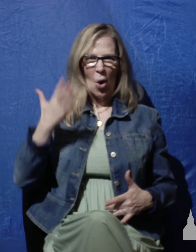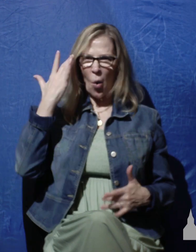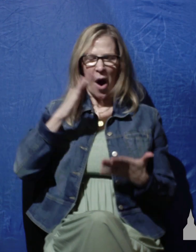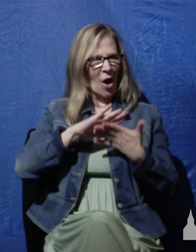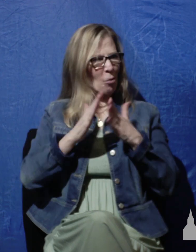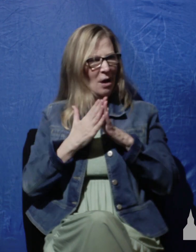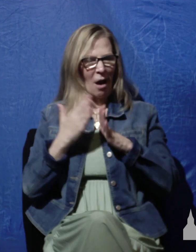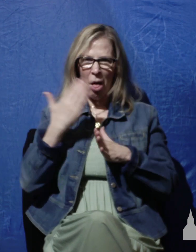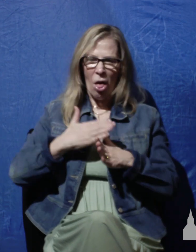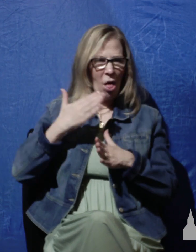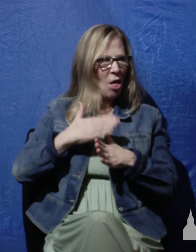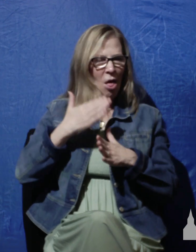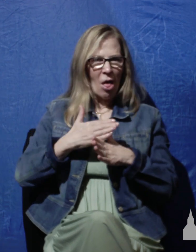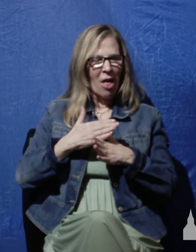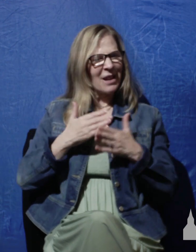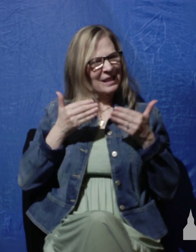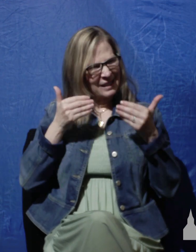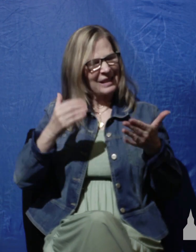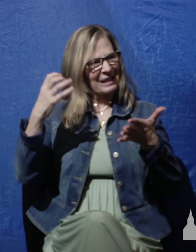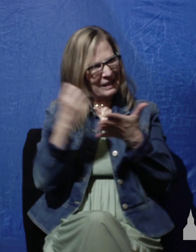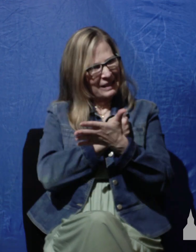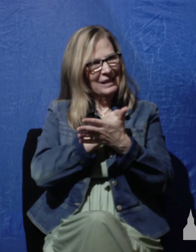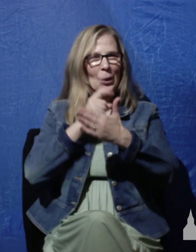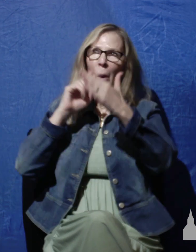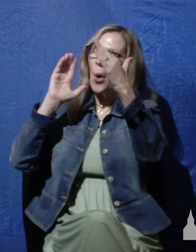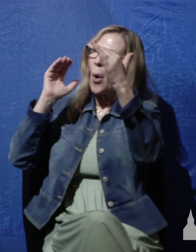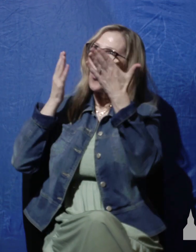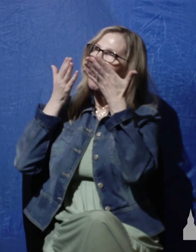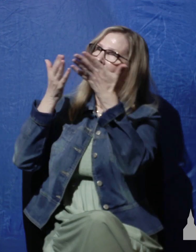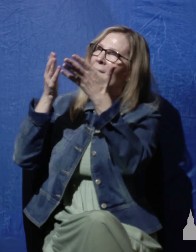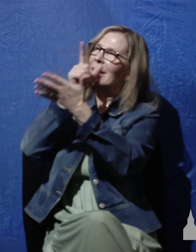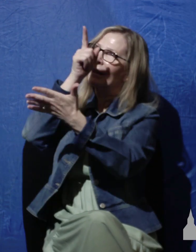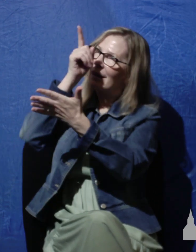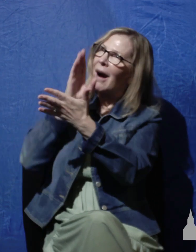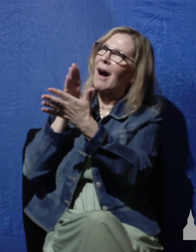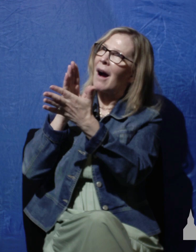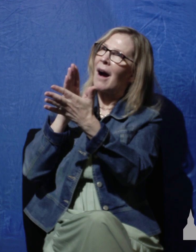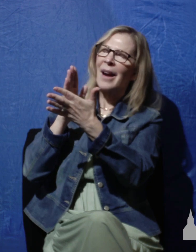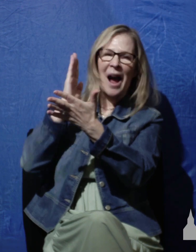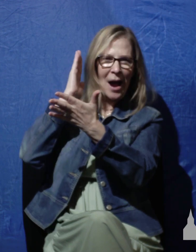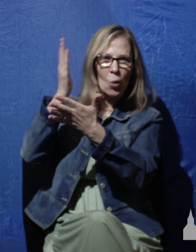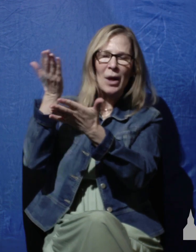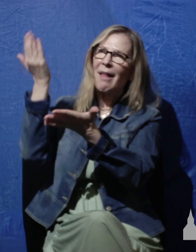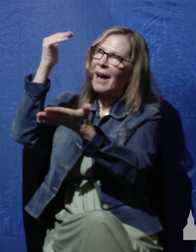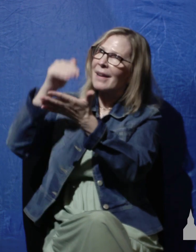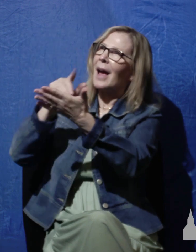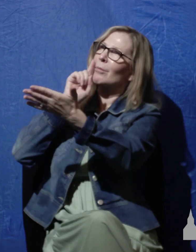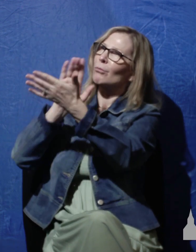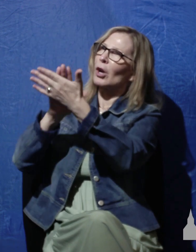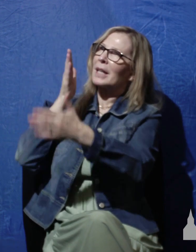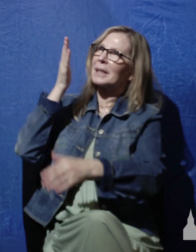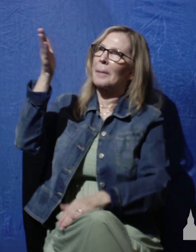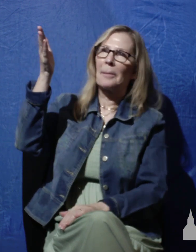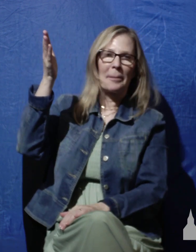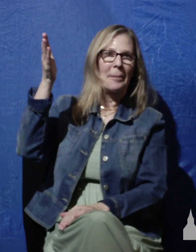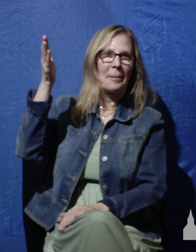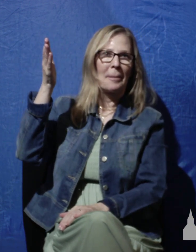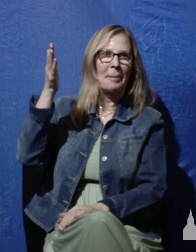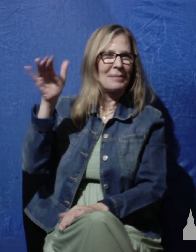disturbed within me? Hope in God for I shall again praise him. Now this man had to tell himself the truth.